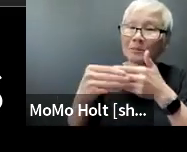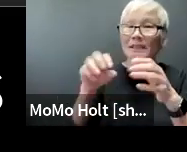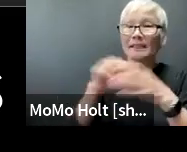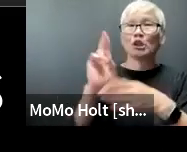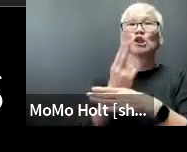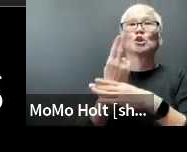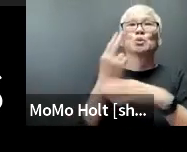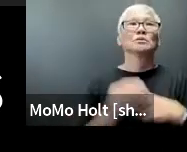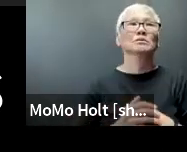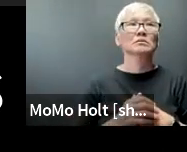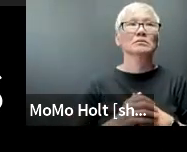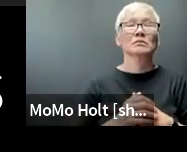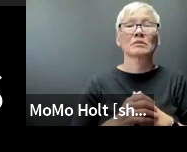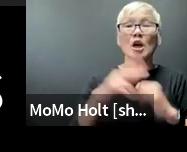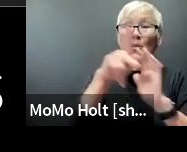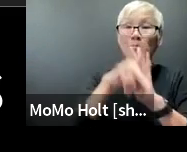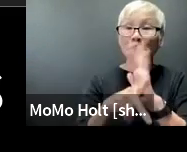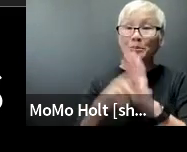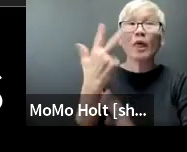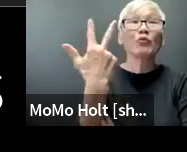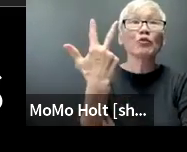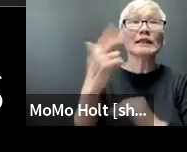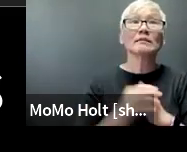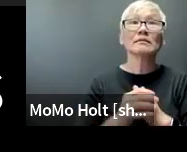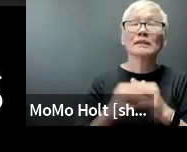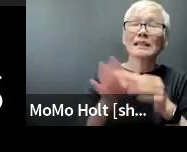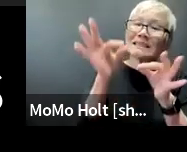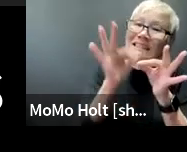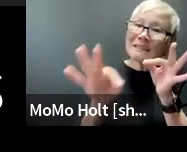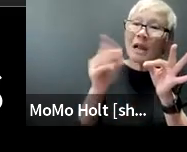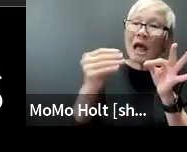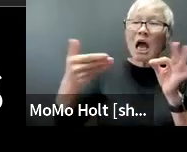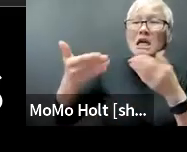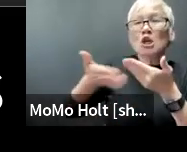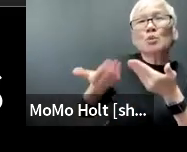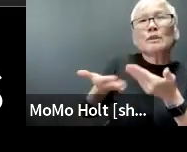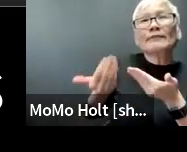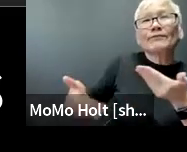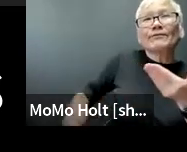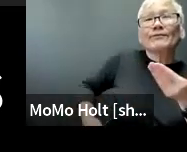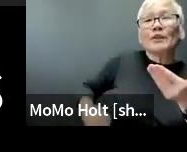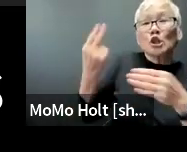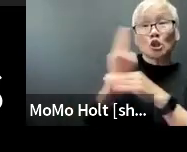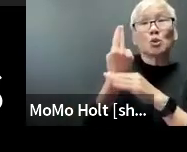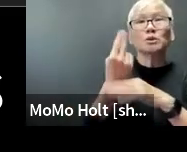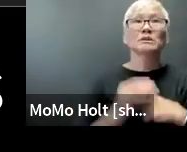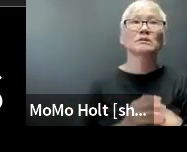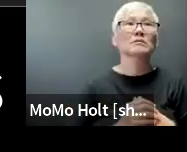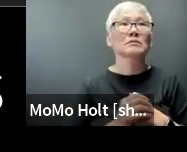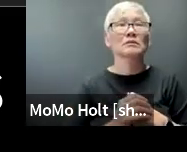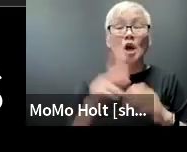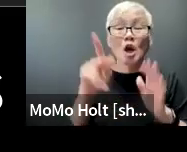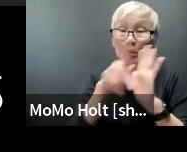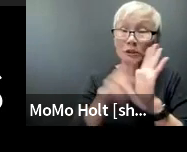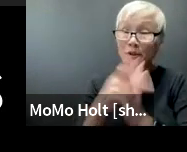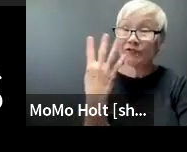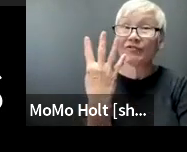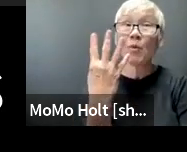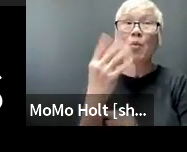two flexibility in use principle three simple and intuitive use